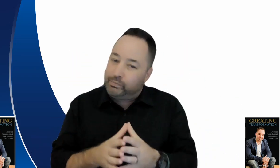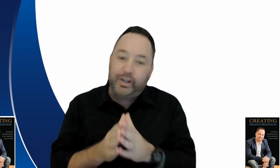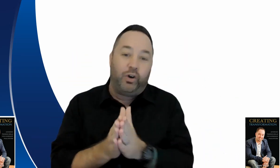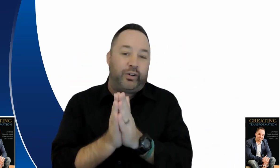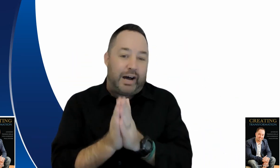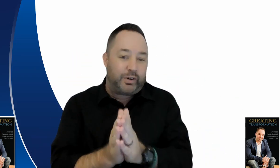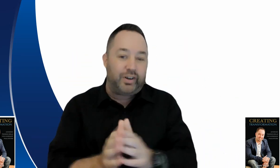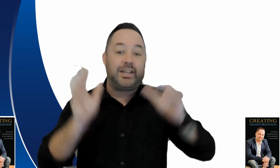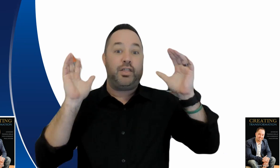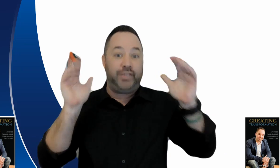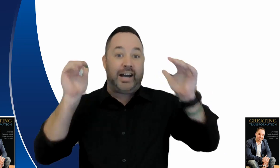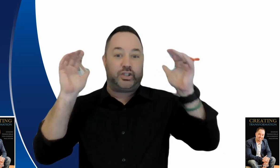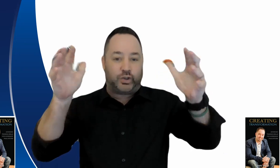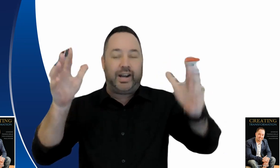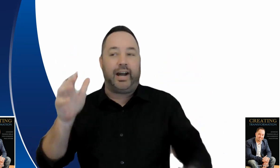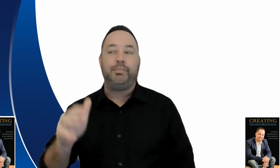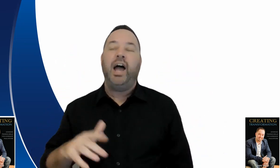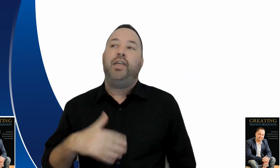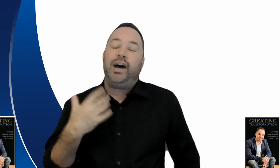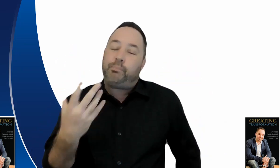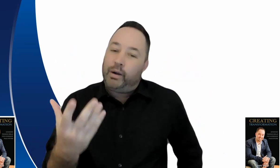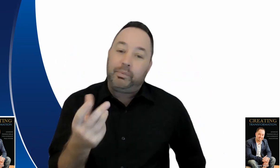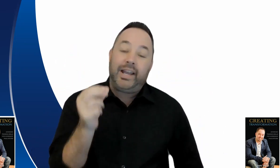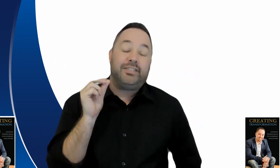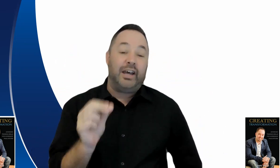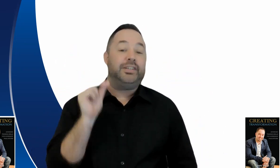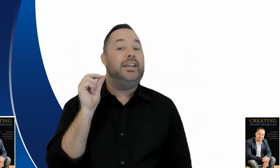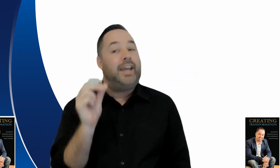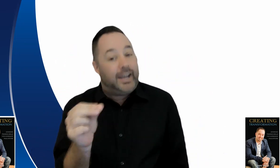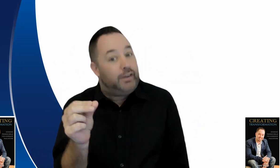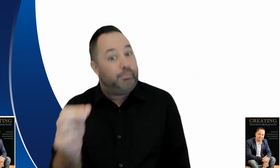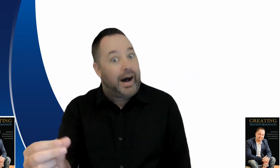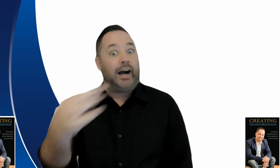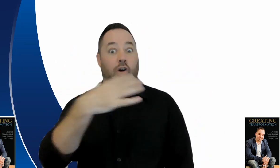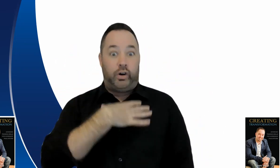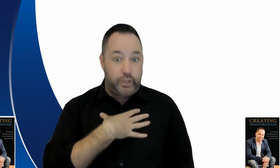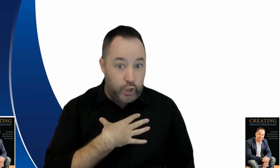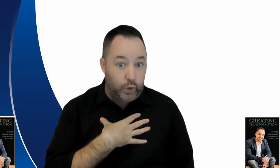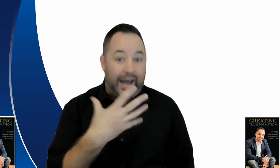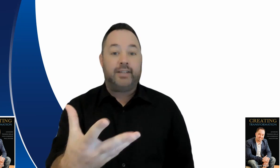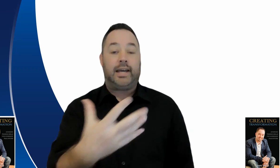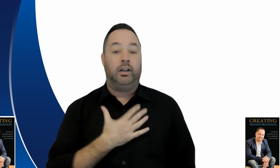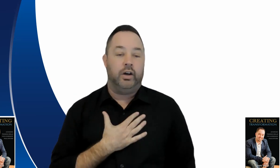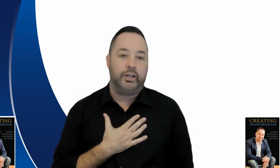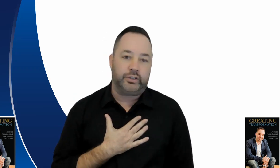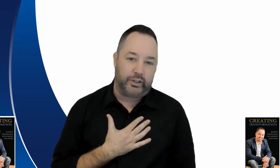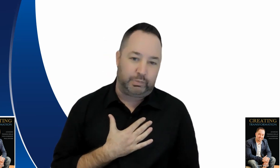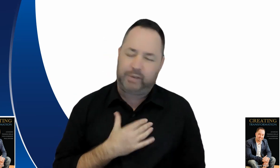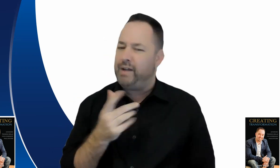probably all come across that trainer that probably has left a negative mark on you as a learner so to speak